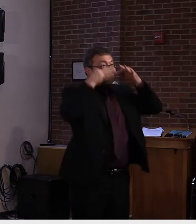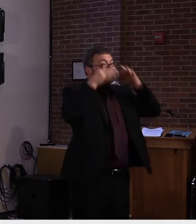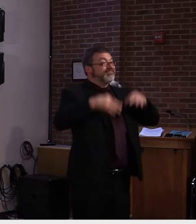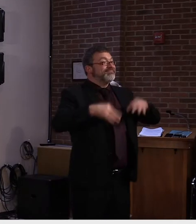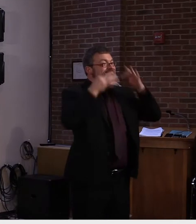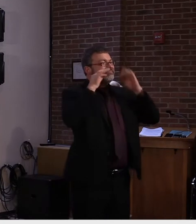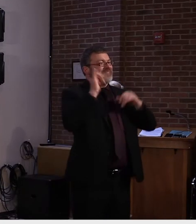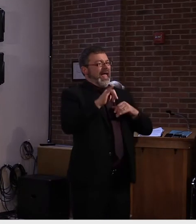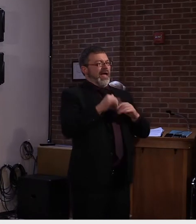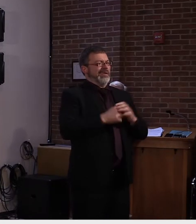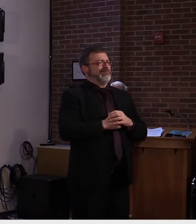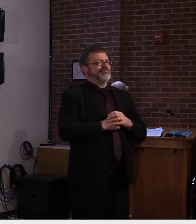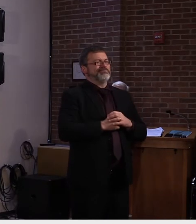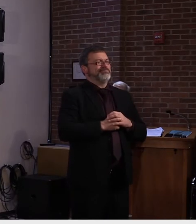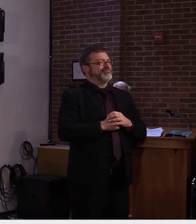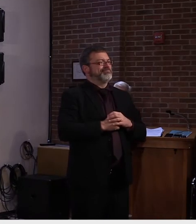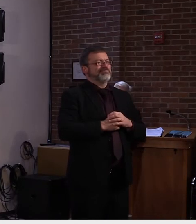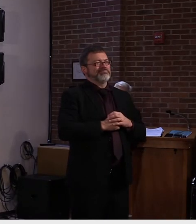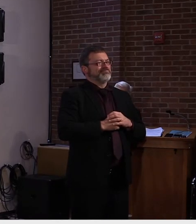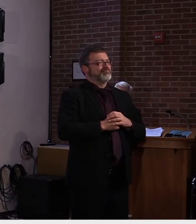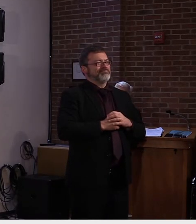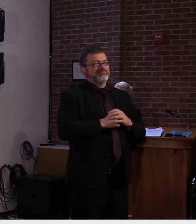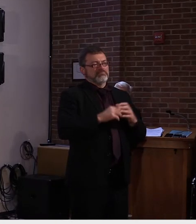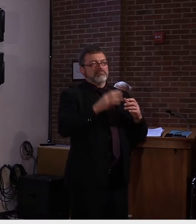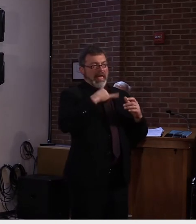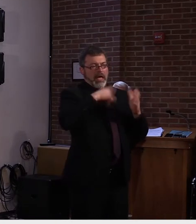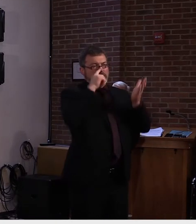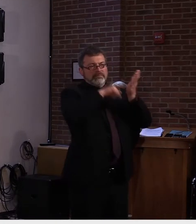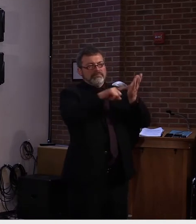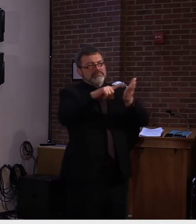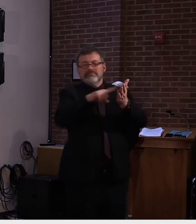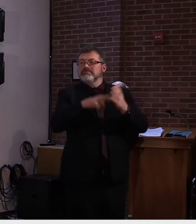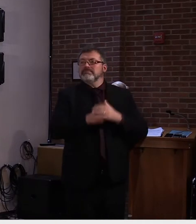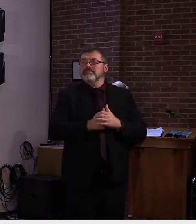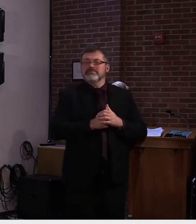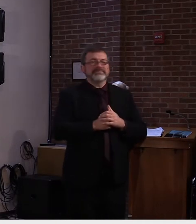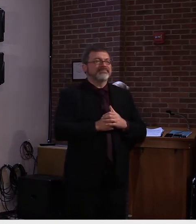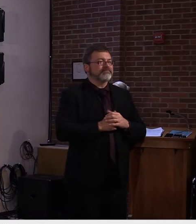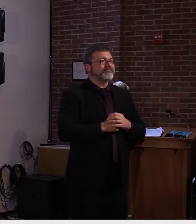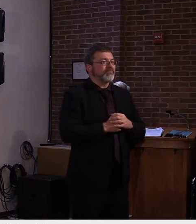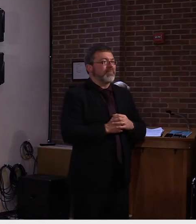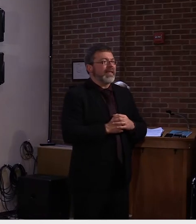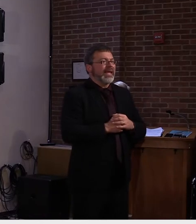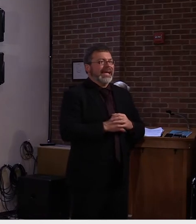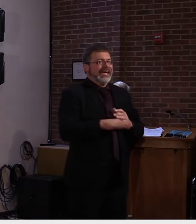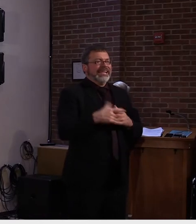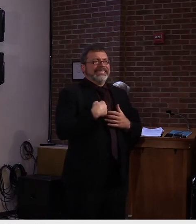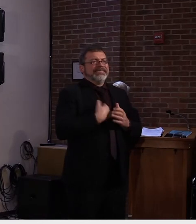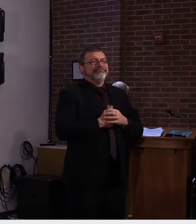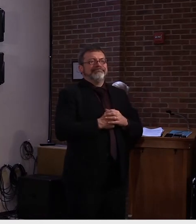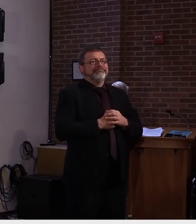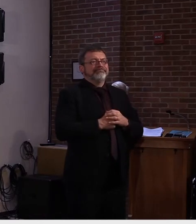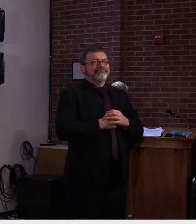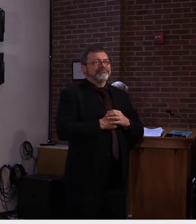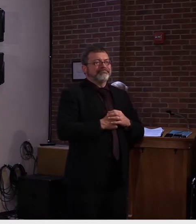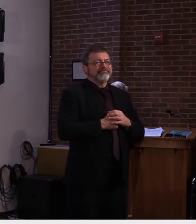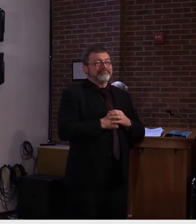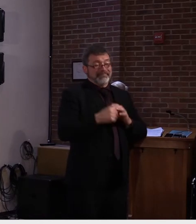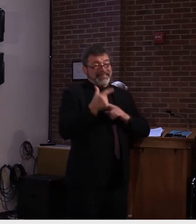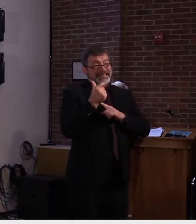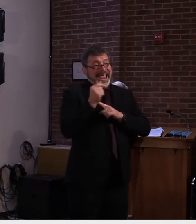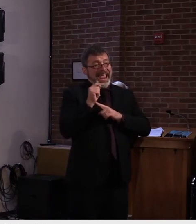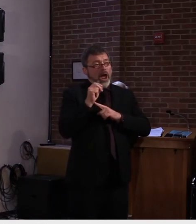uh, that frankly, if they had stuck with the data that they generated, uh, there'd be much less